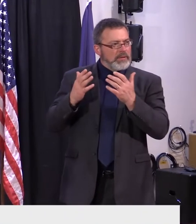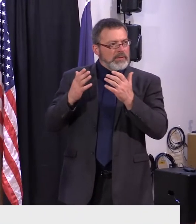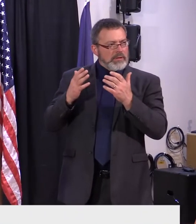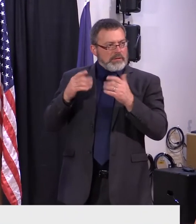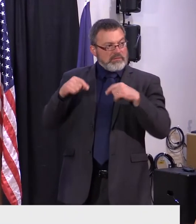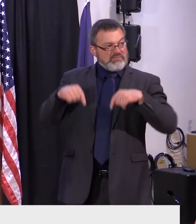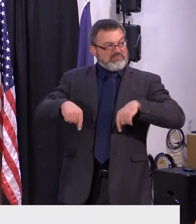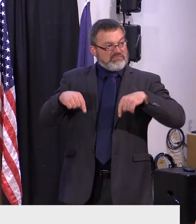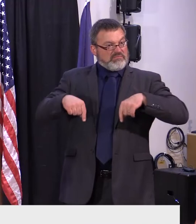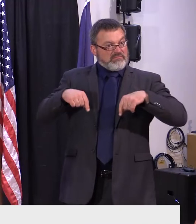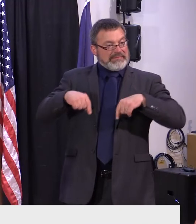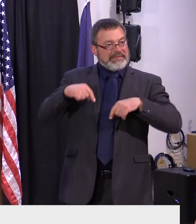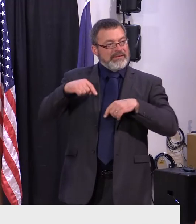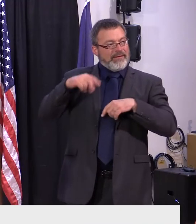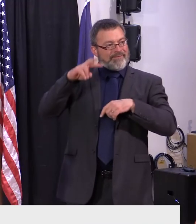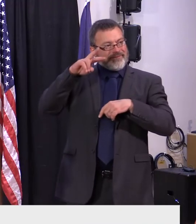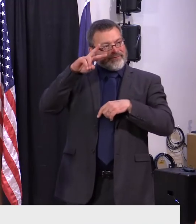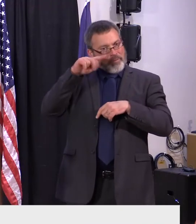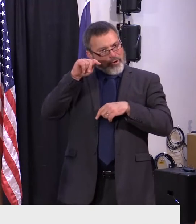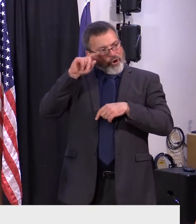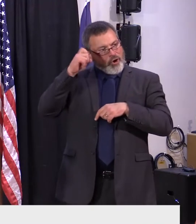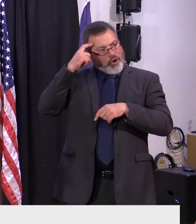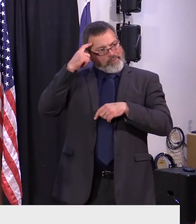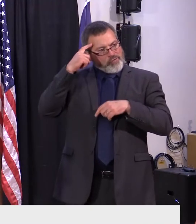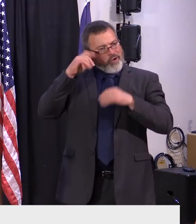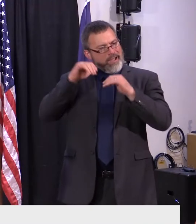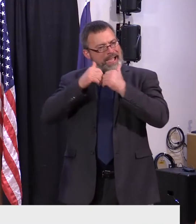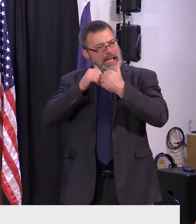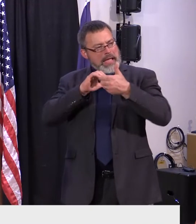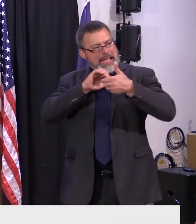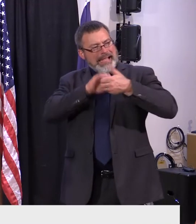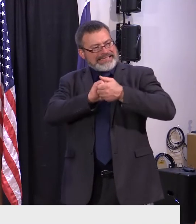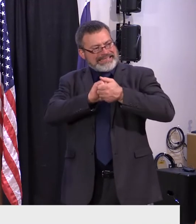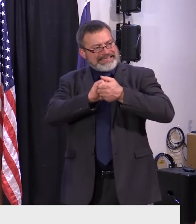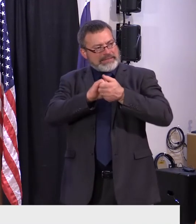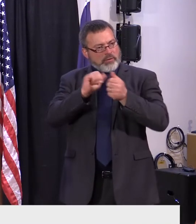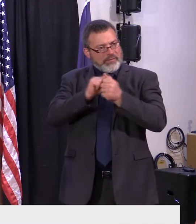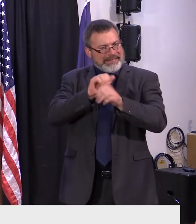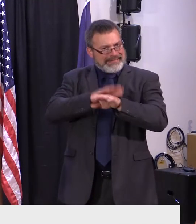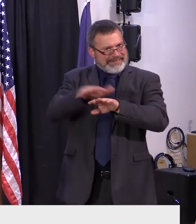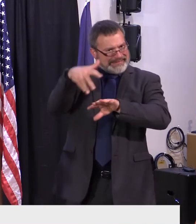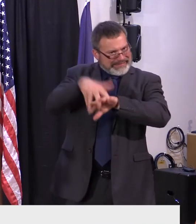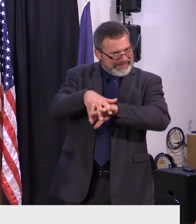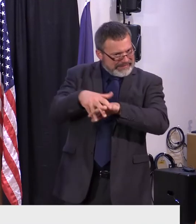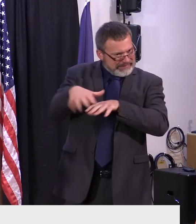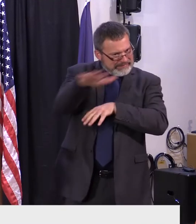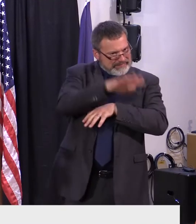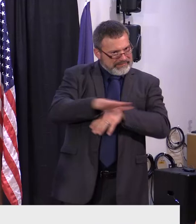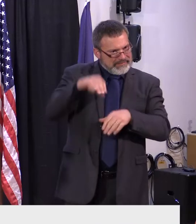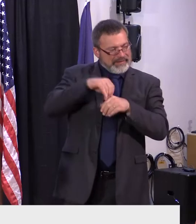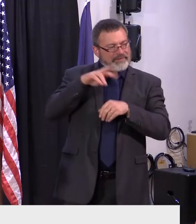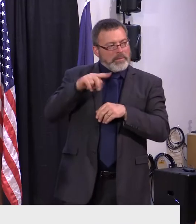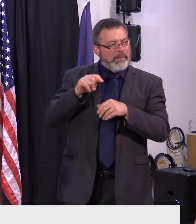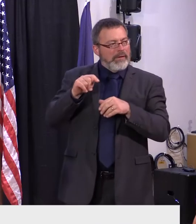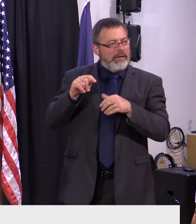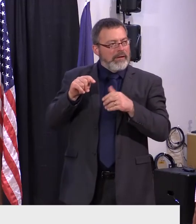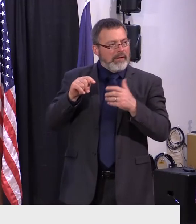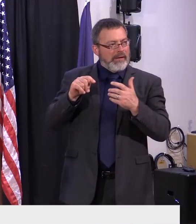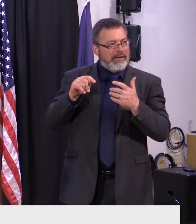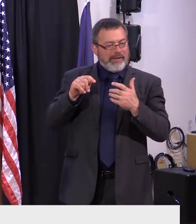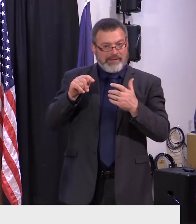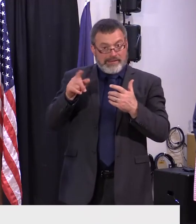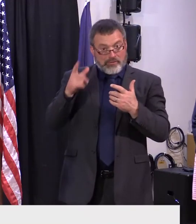should be interacting with uh sovereign indigenous nations whose land was never ceded well again